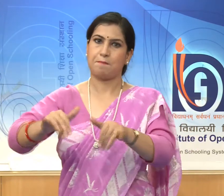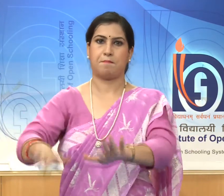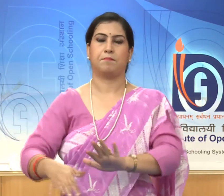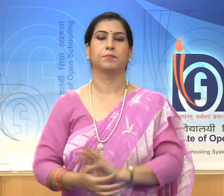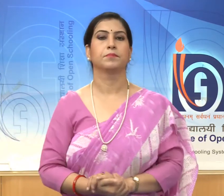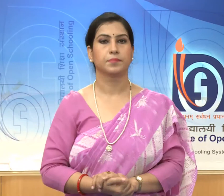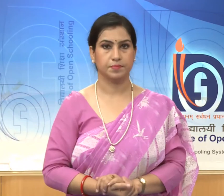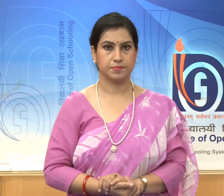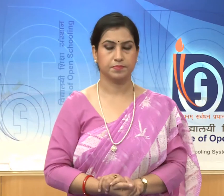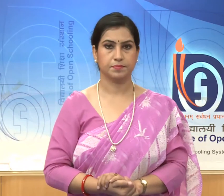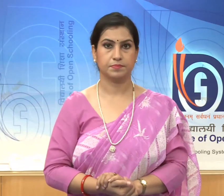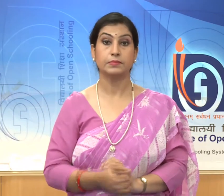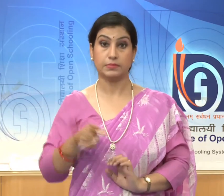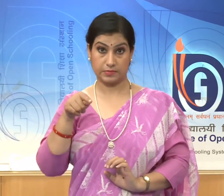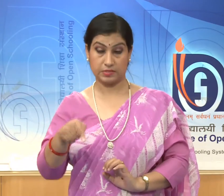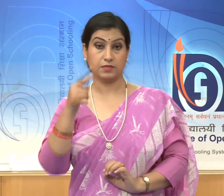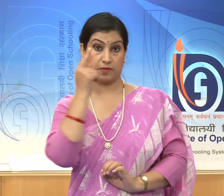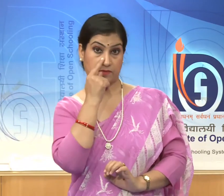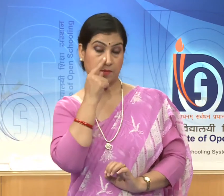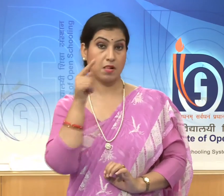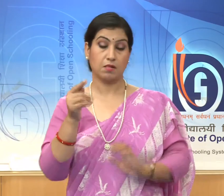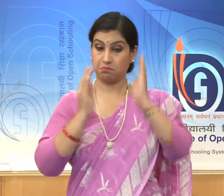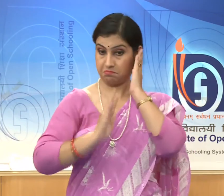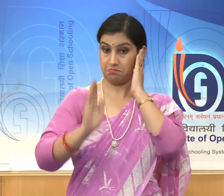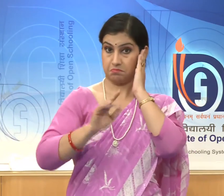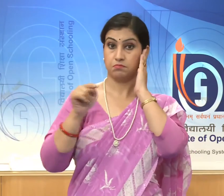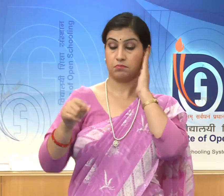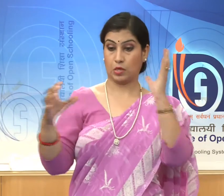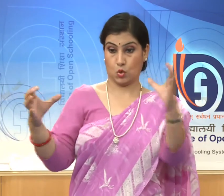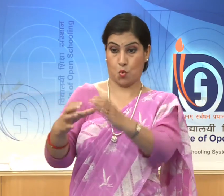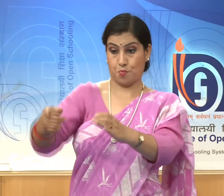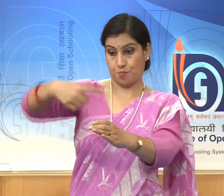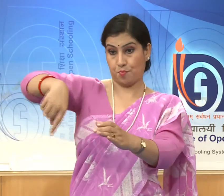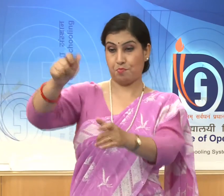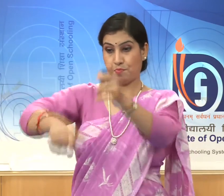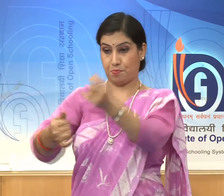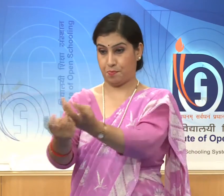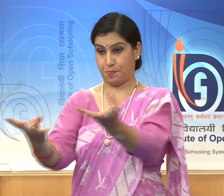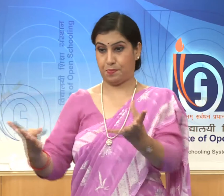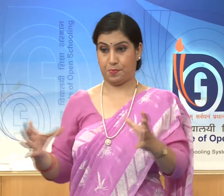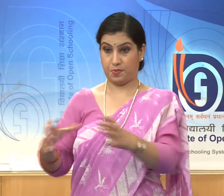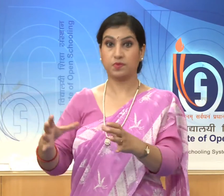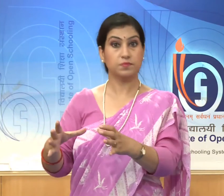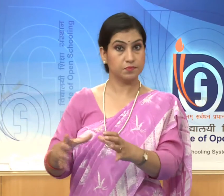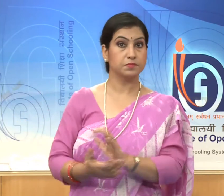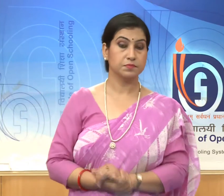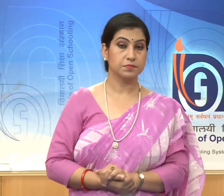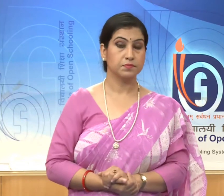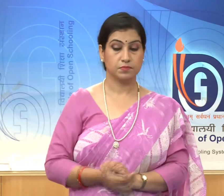These female musician groups are found